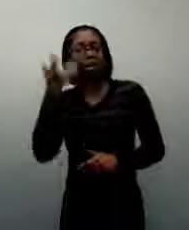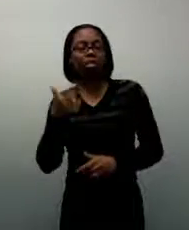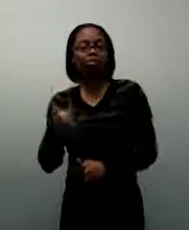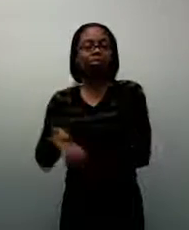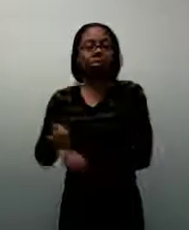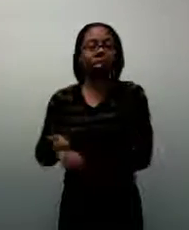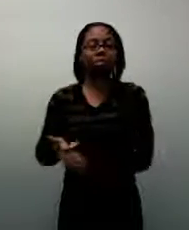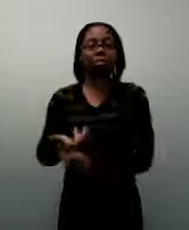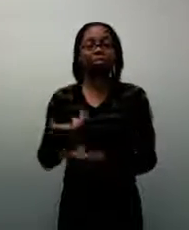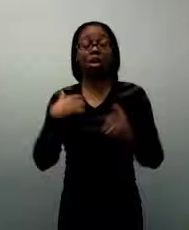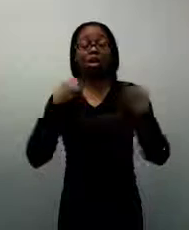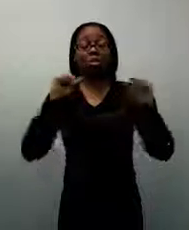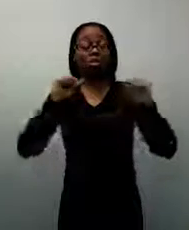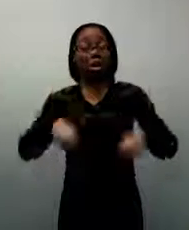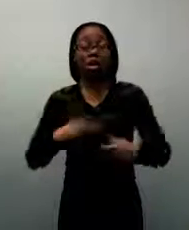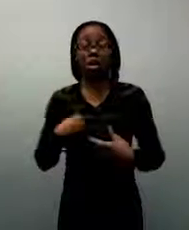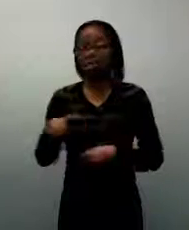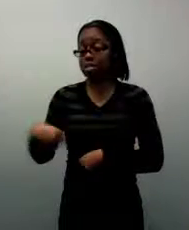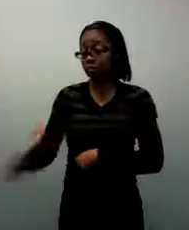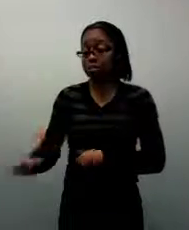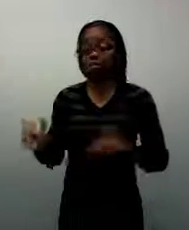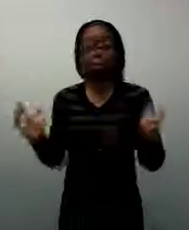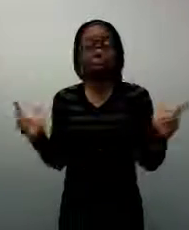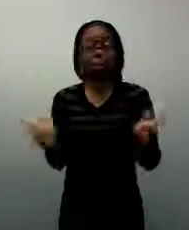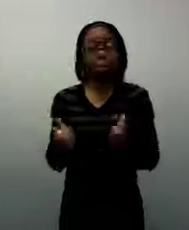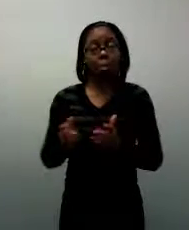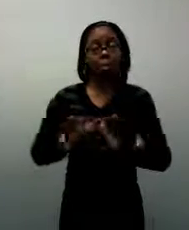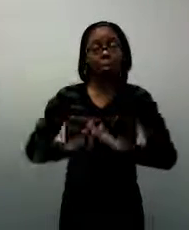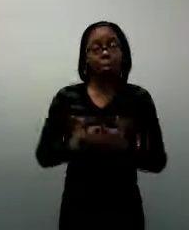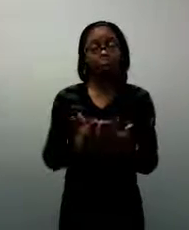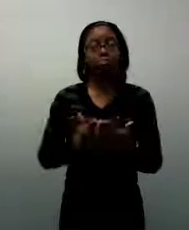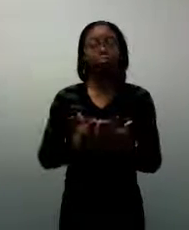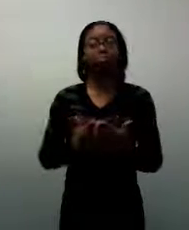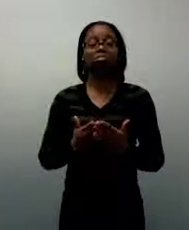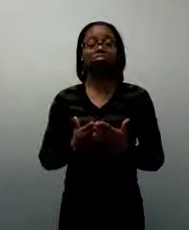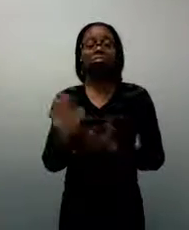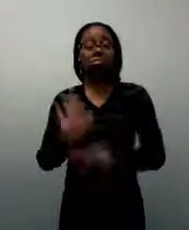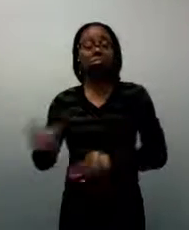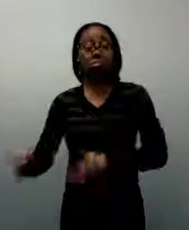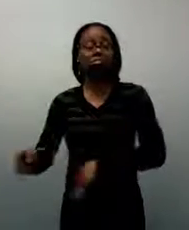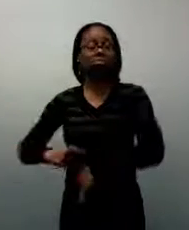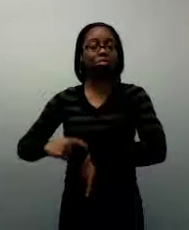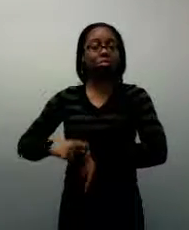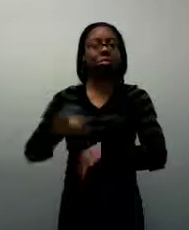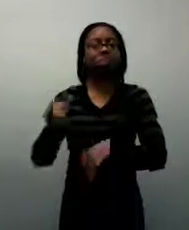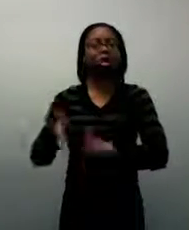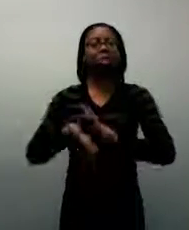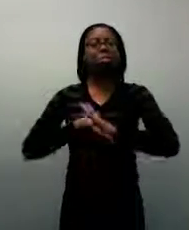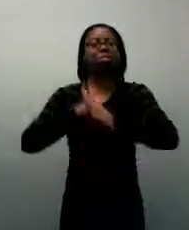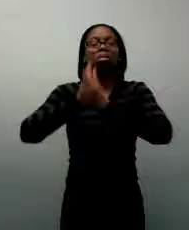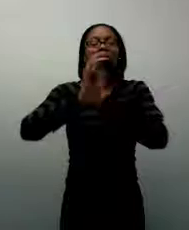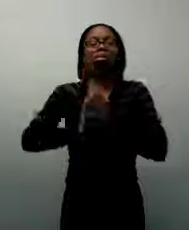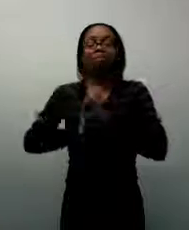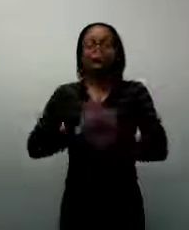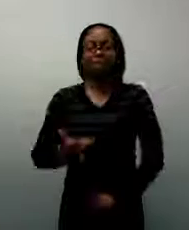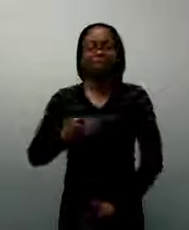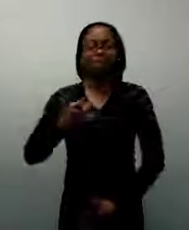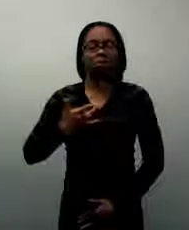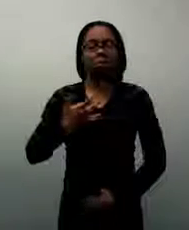we give them small books of their own to have at that time, they would become to be able to feel like books are a part of